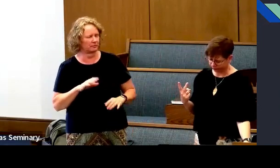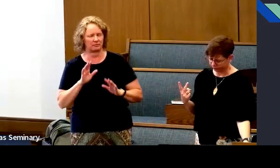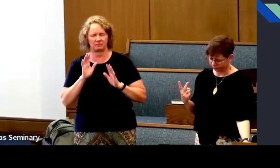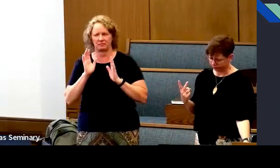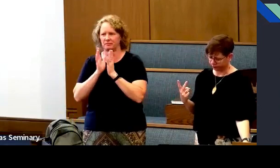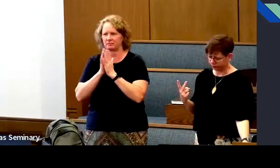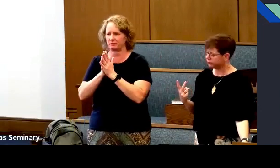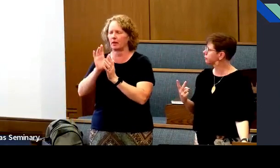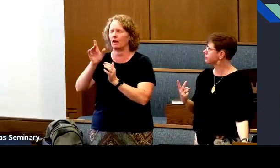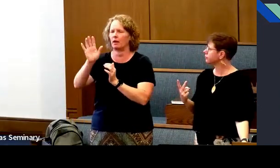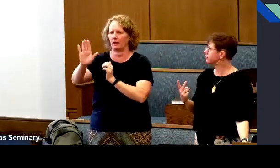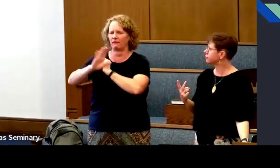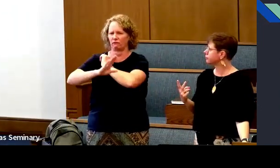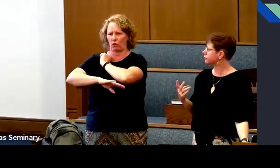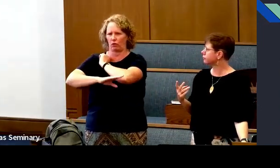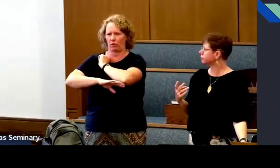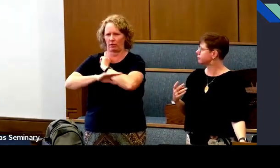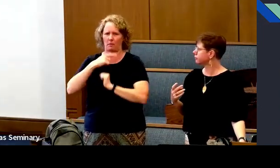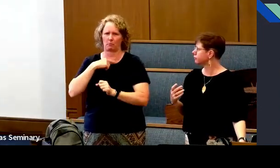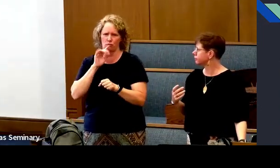Sorry, it's kind of a bad picture.